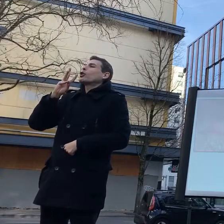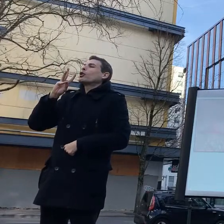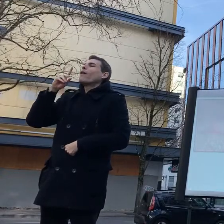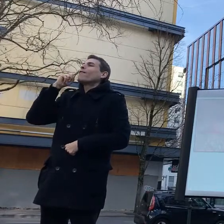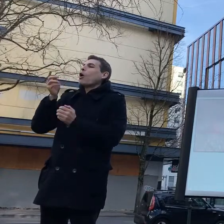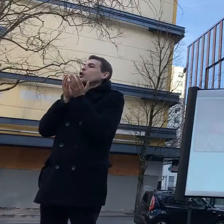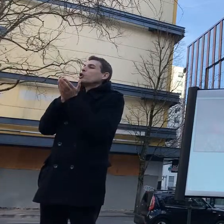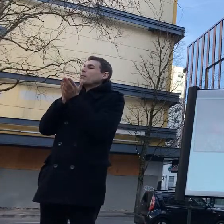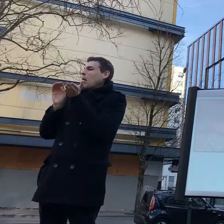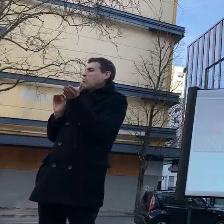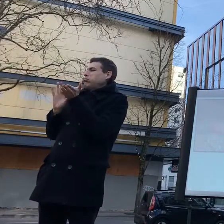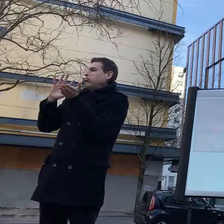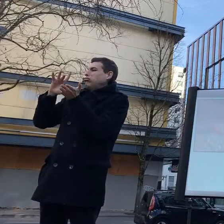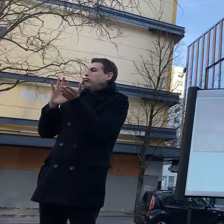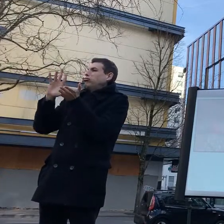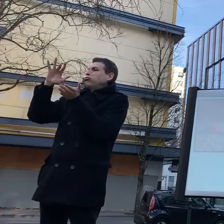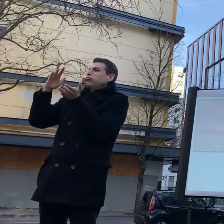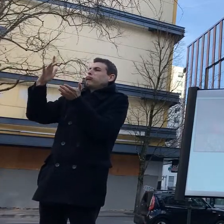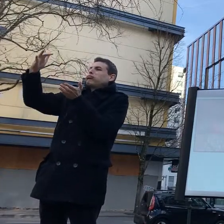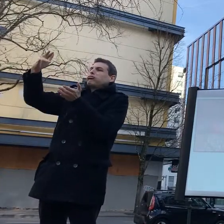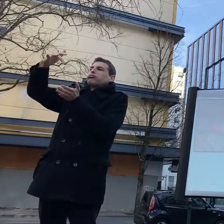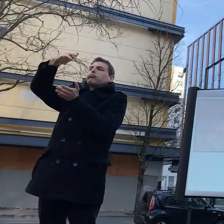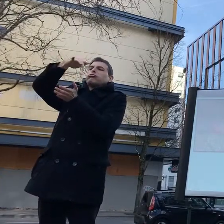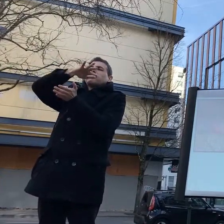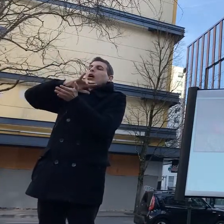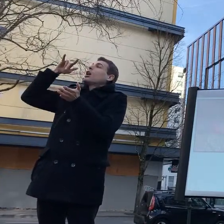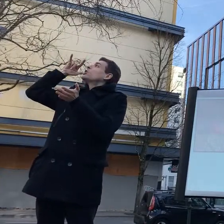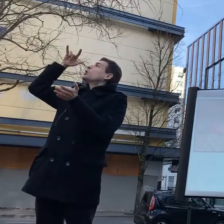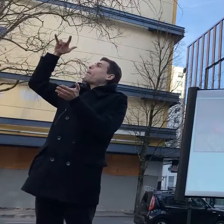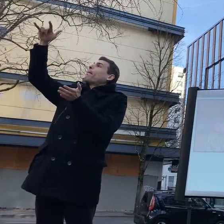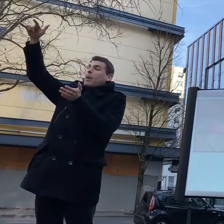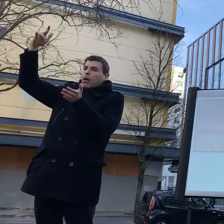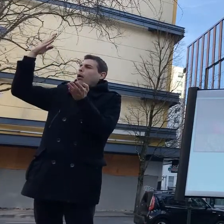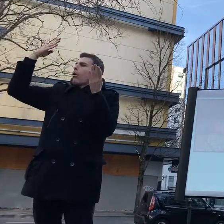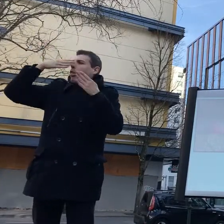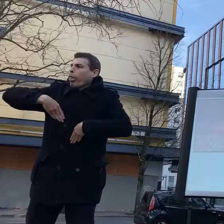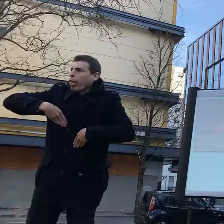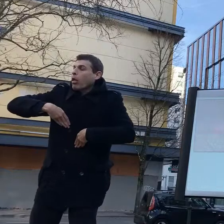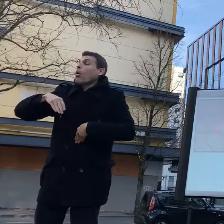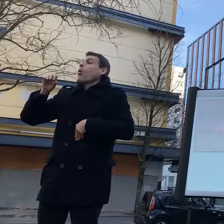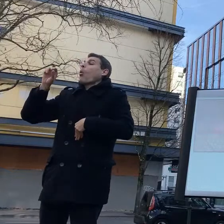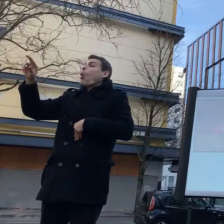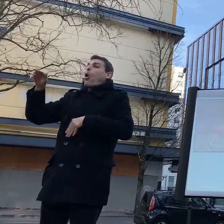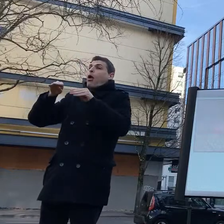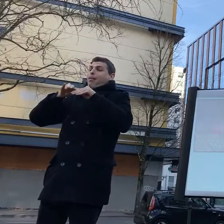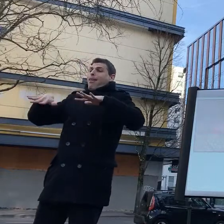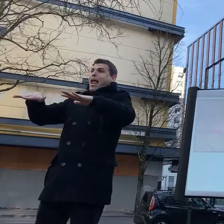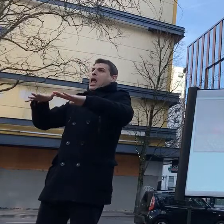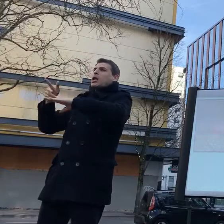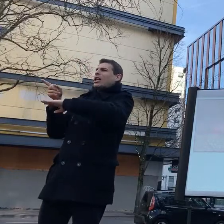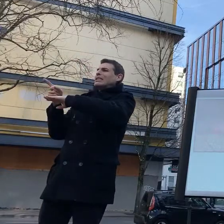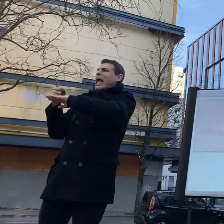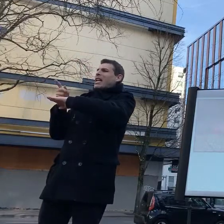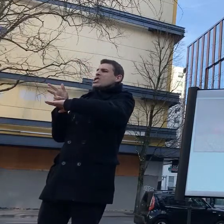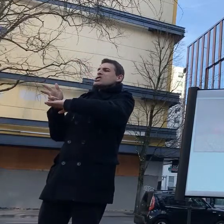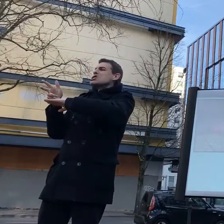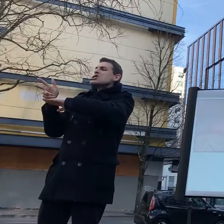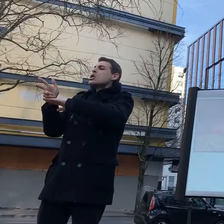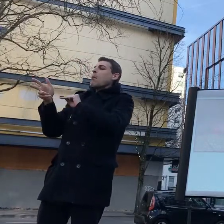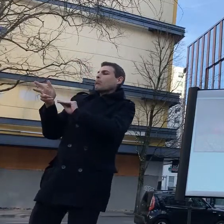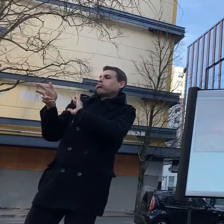designed to be used on open water but by the second world war the lethality of it was very well known